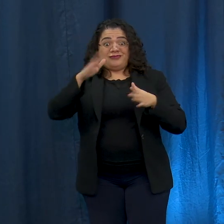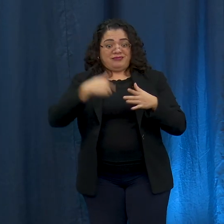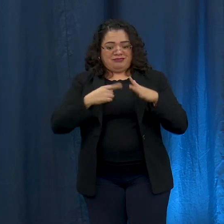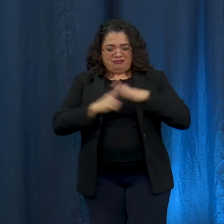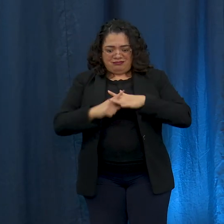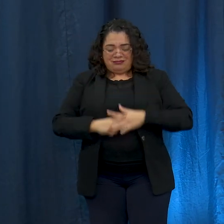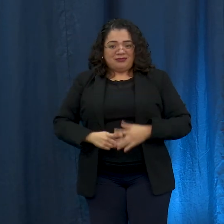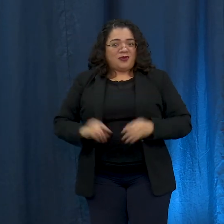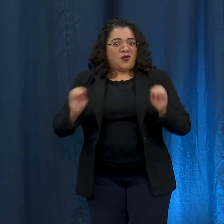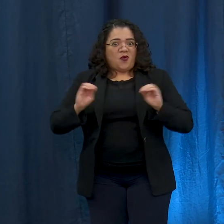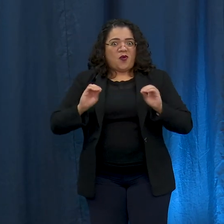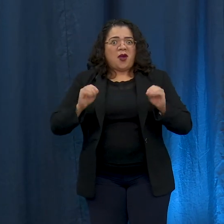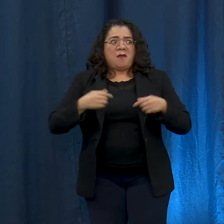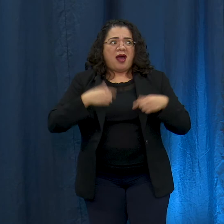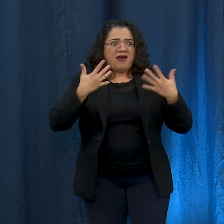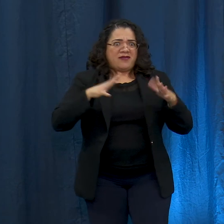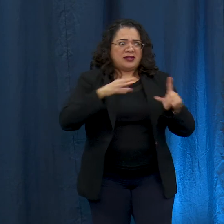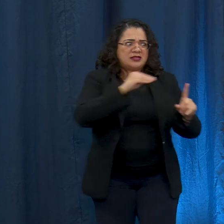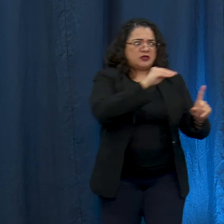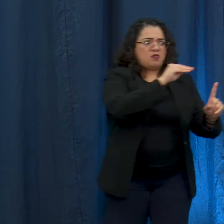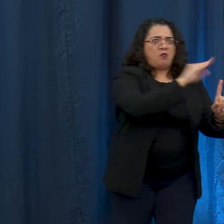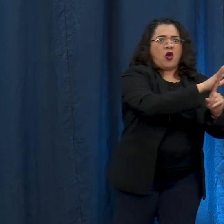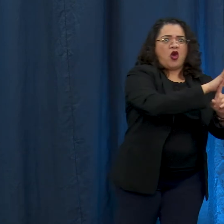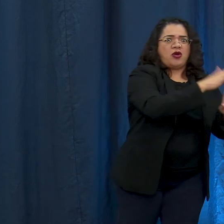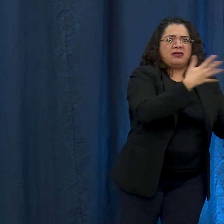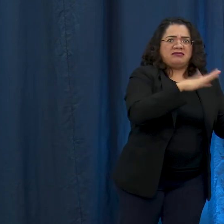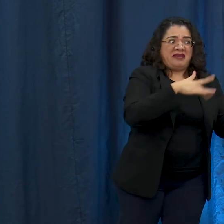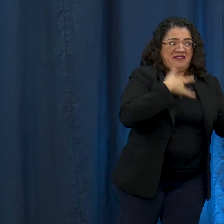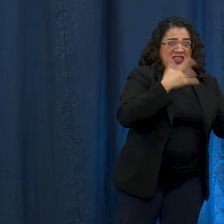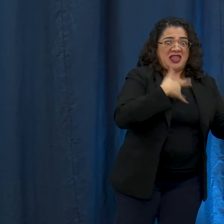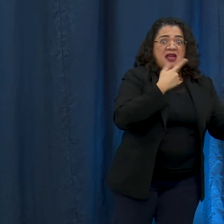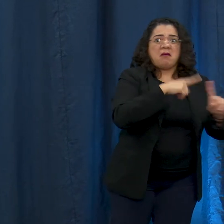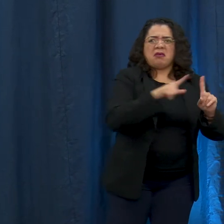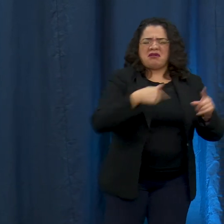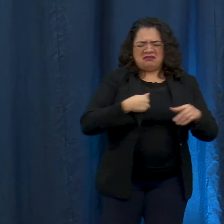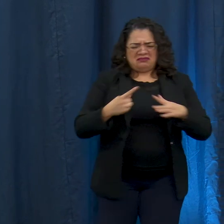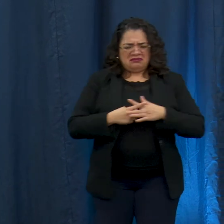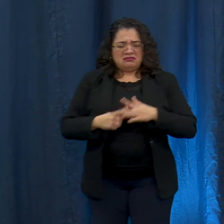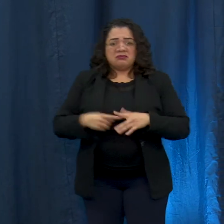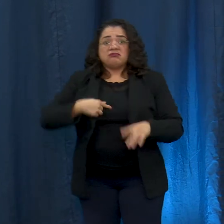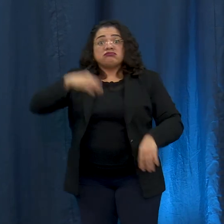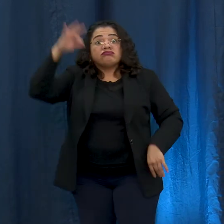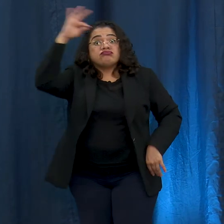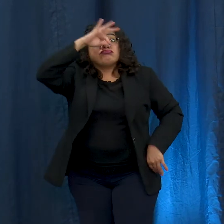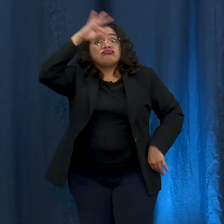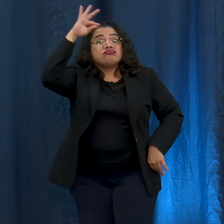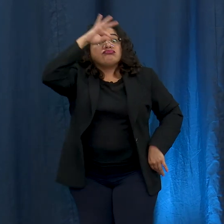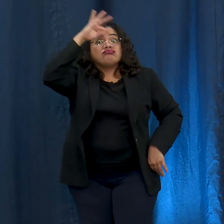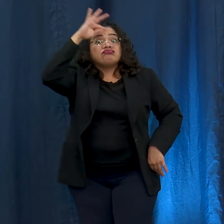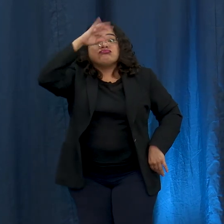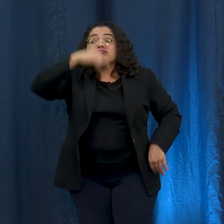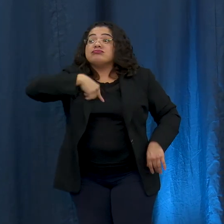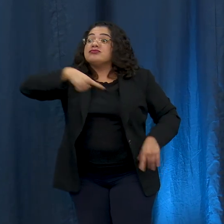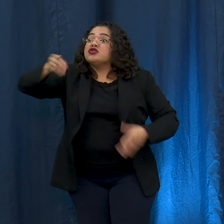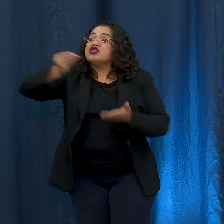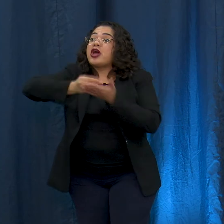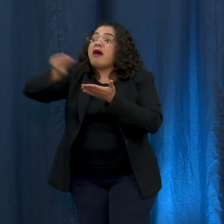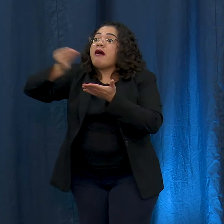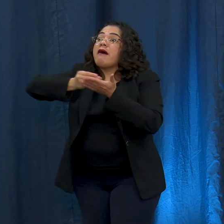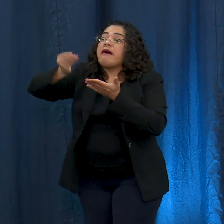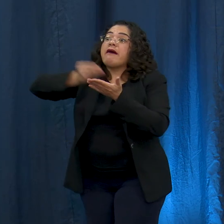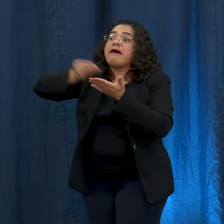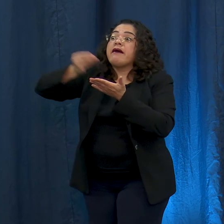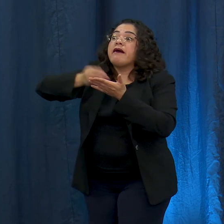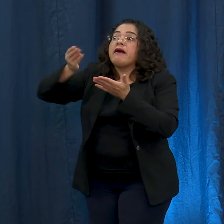symptoms but could potentially still be spreading when they do go out to um to get food or or for